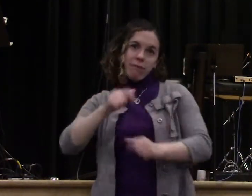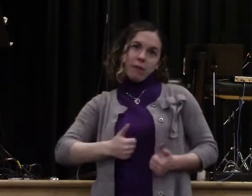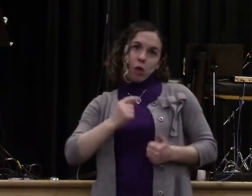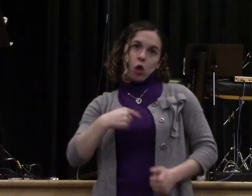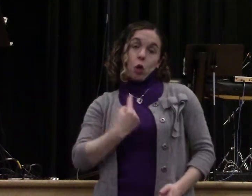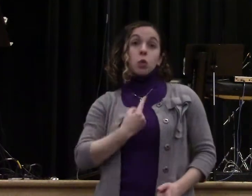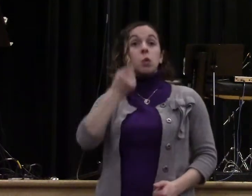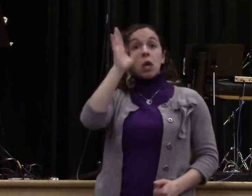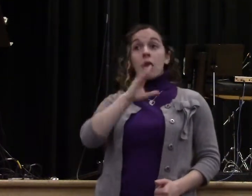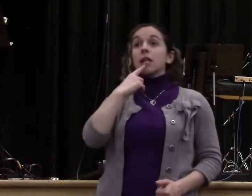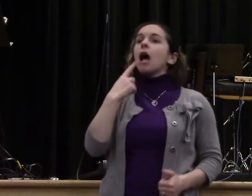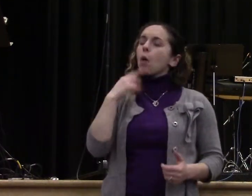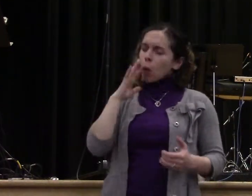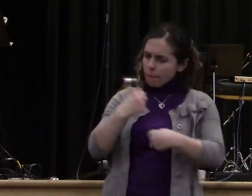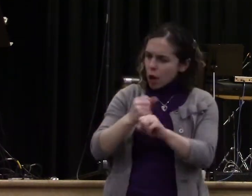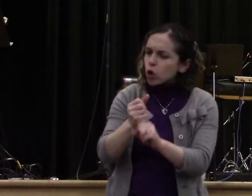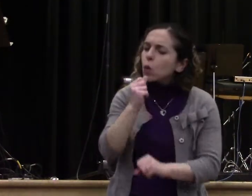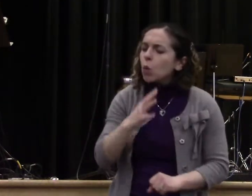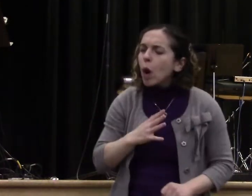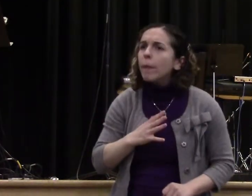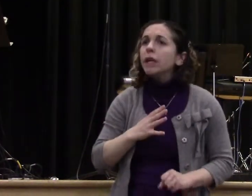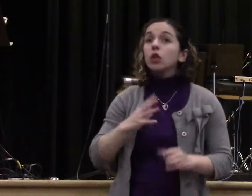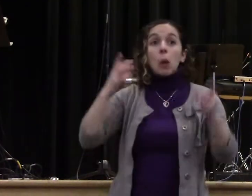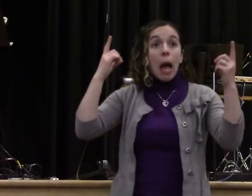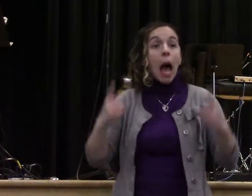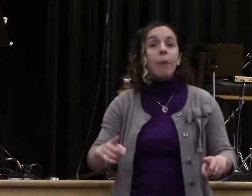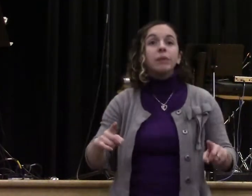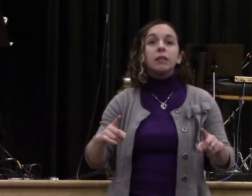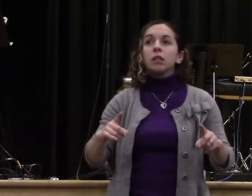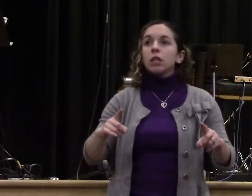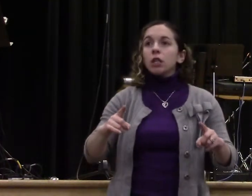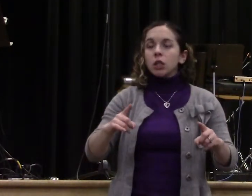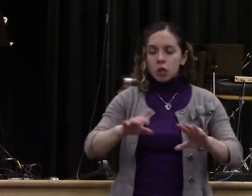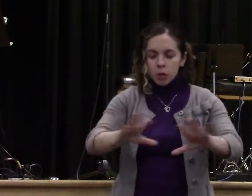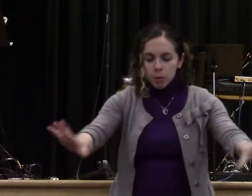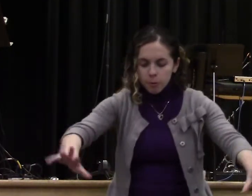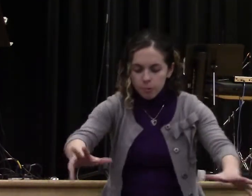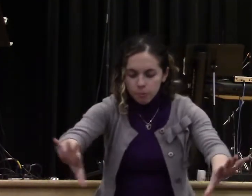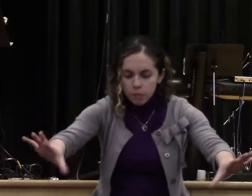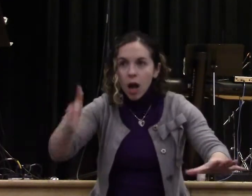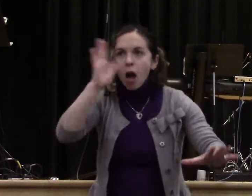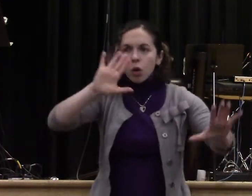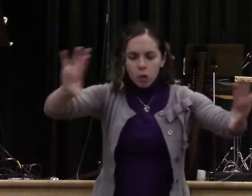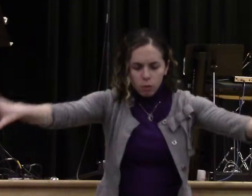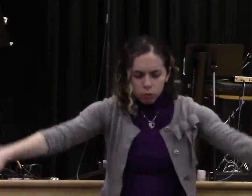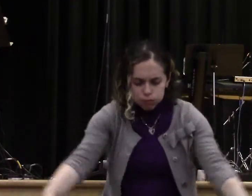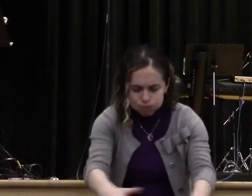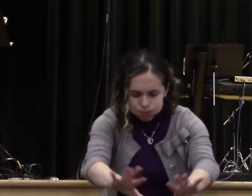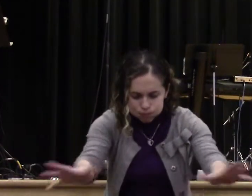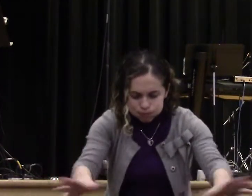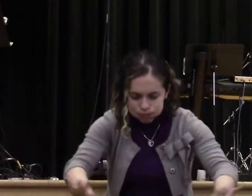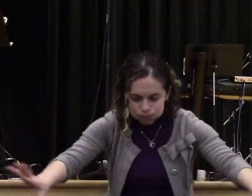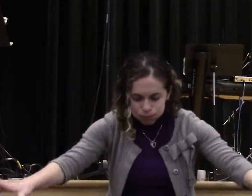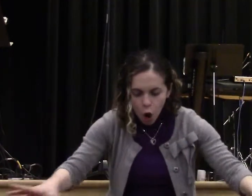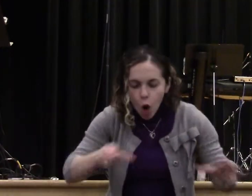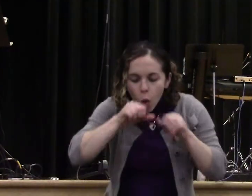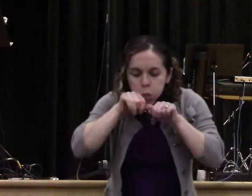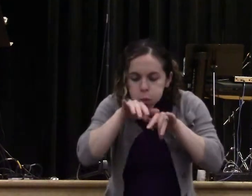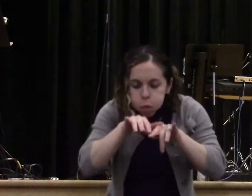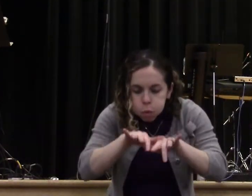man said, this is now bone of my bone and flesh of my flesh. She shall be called woman because she was taken out of man. For this reason, a man shall